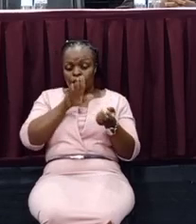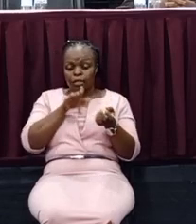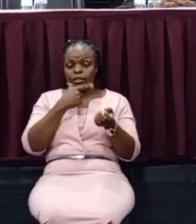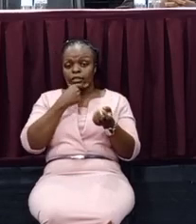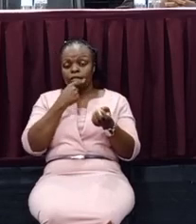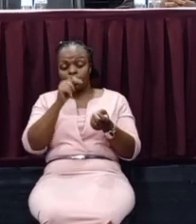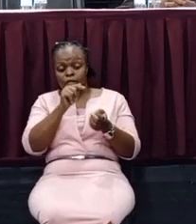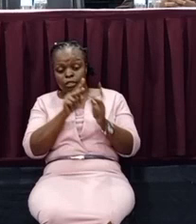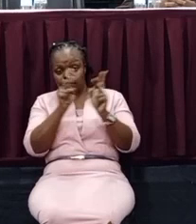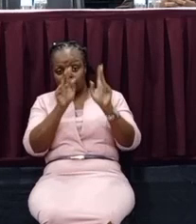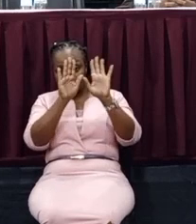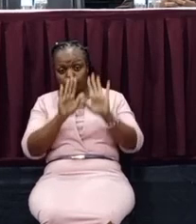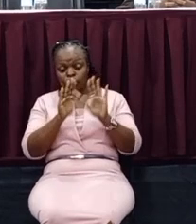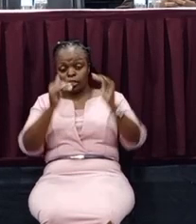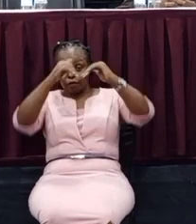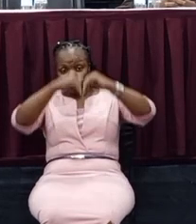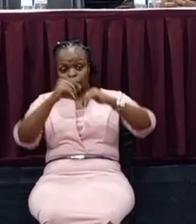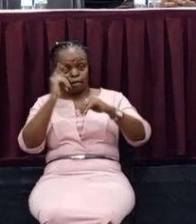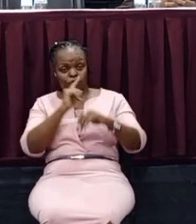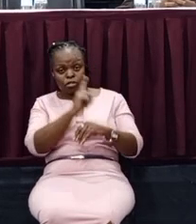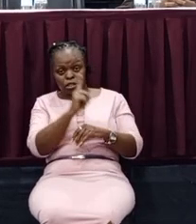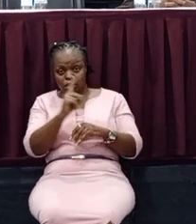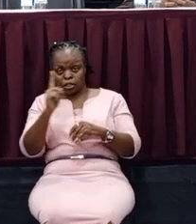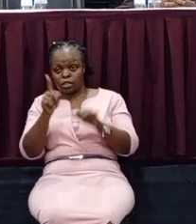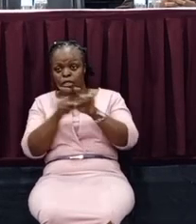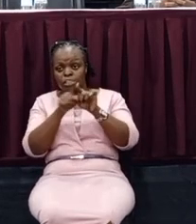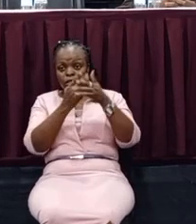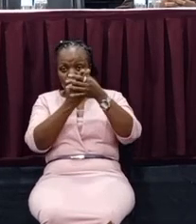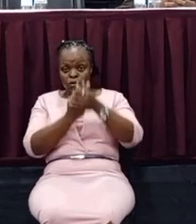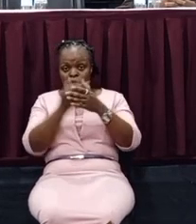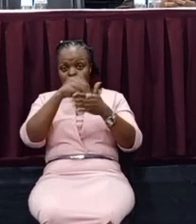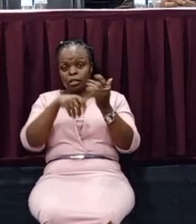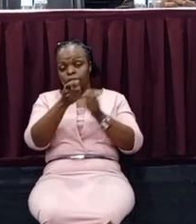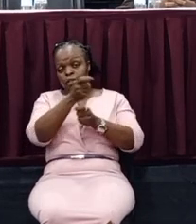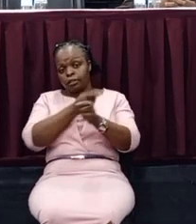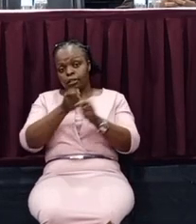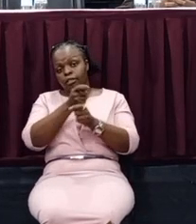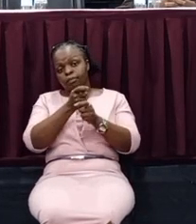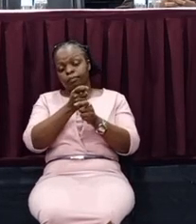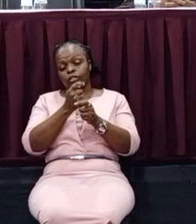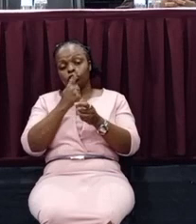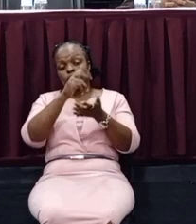this is a very important forum for each one of us as a stakeholder in trade. So that you participate